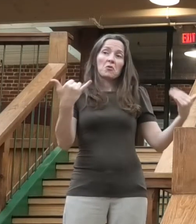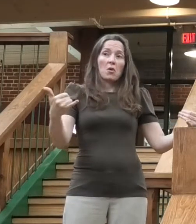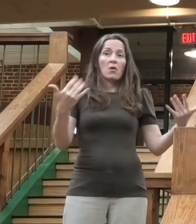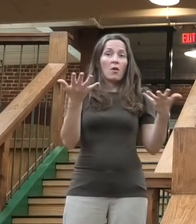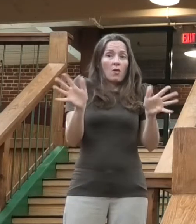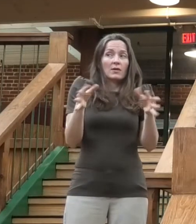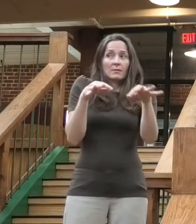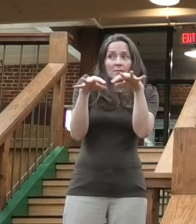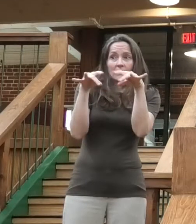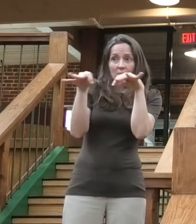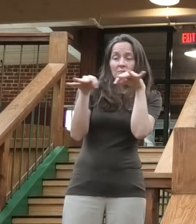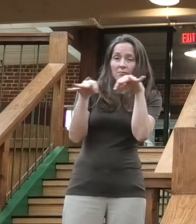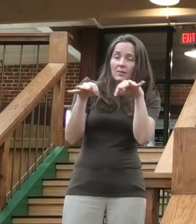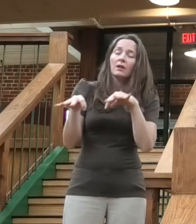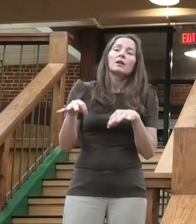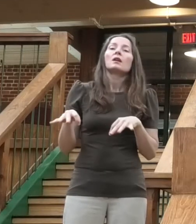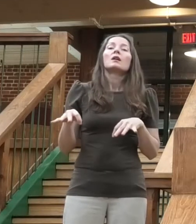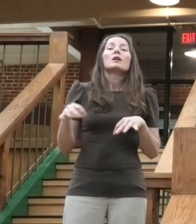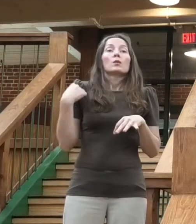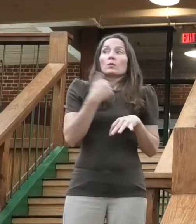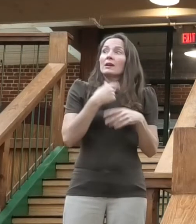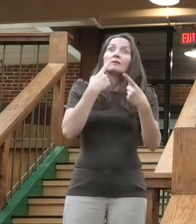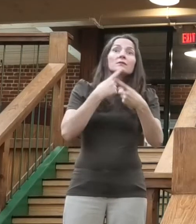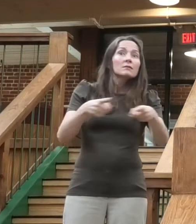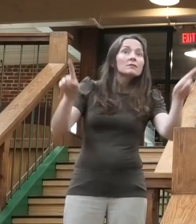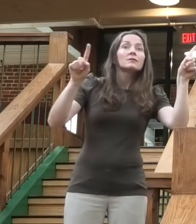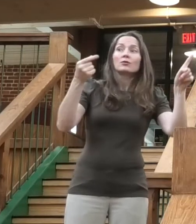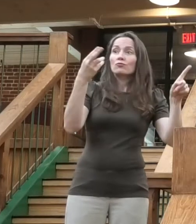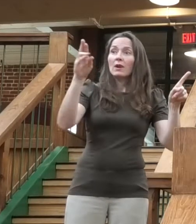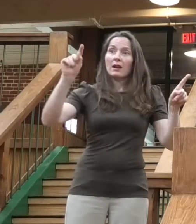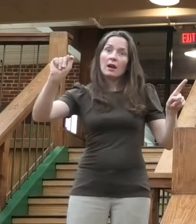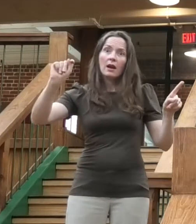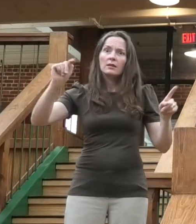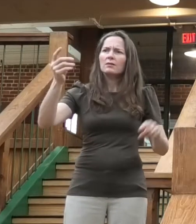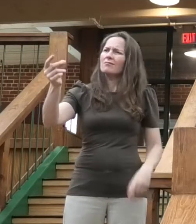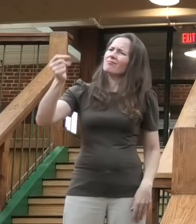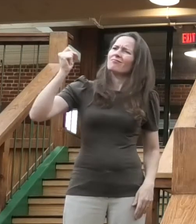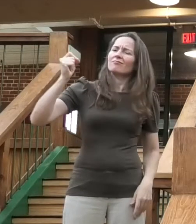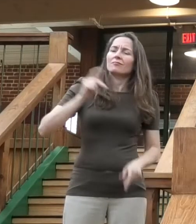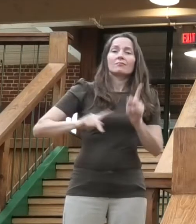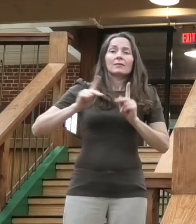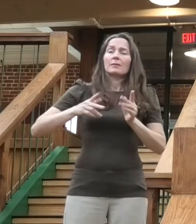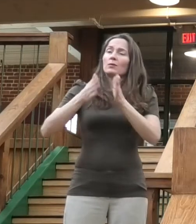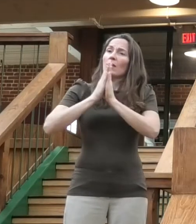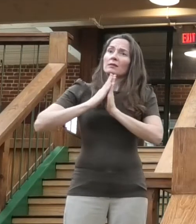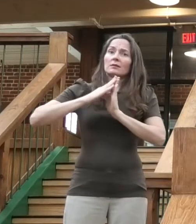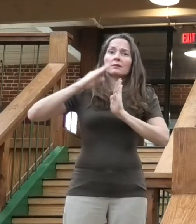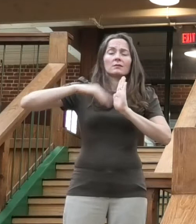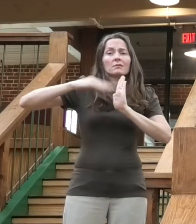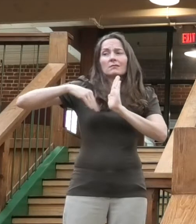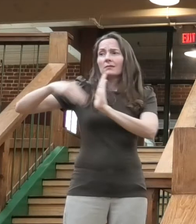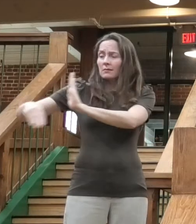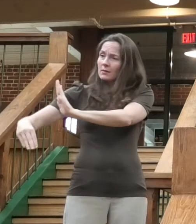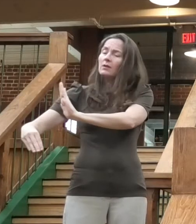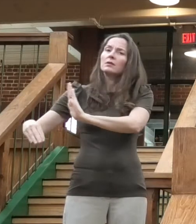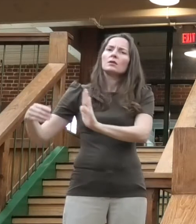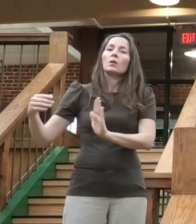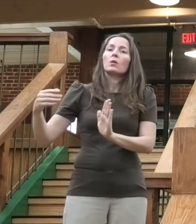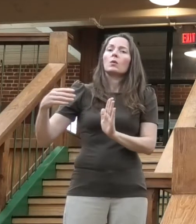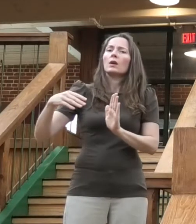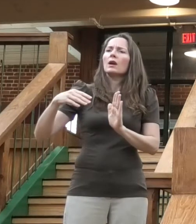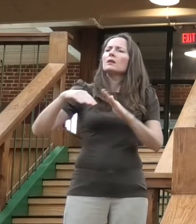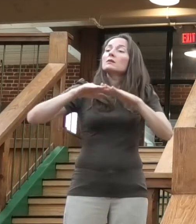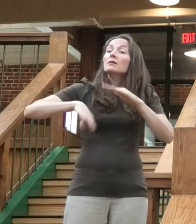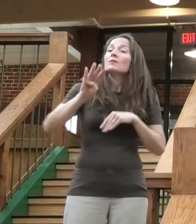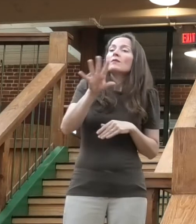applications received and approved, and the first batch of checks were in the mail in record time. And that's a testament to the to the entire team at EDA.